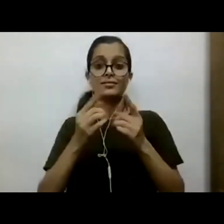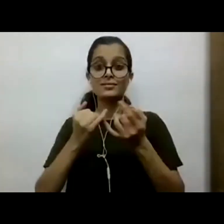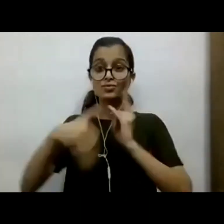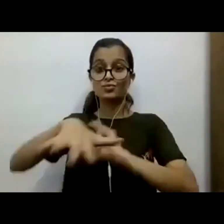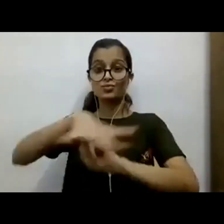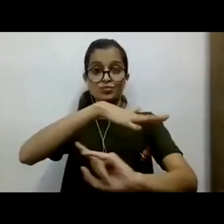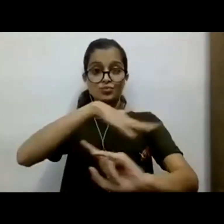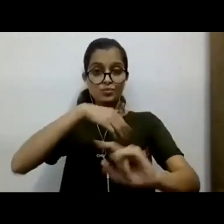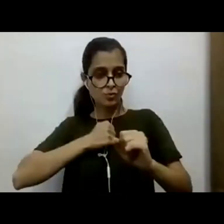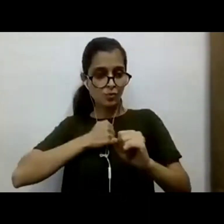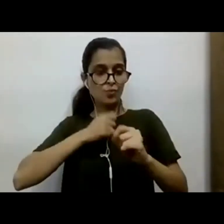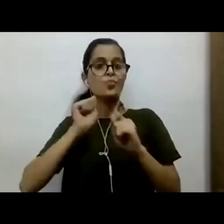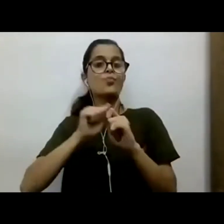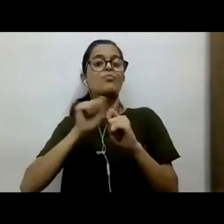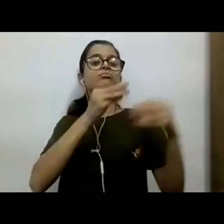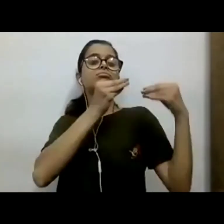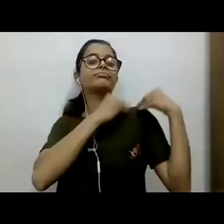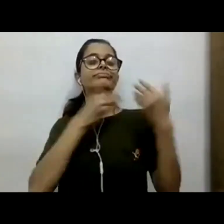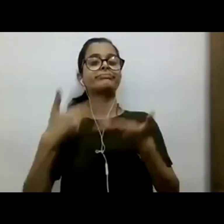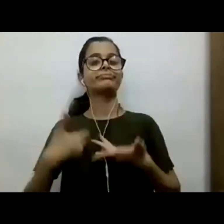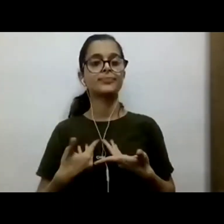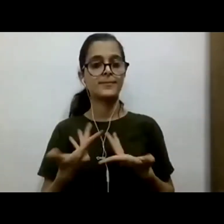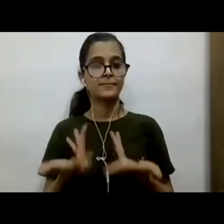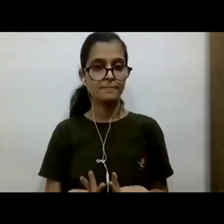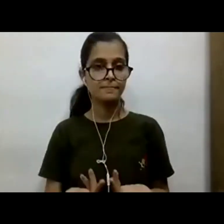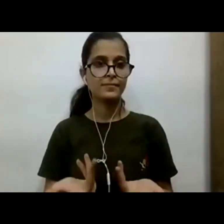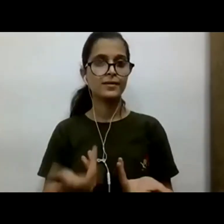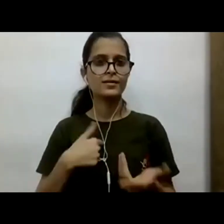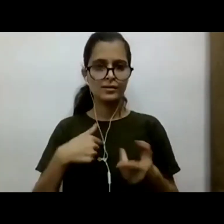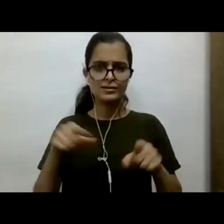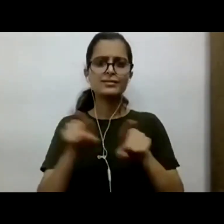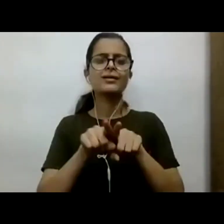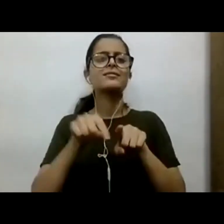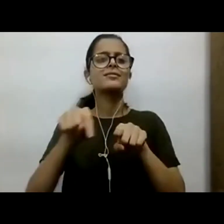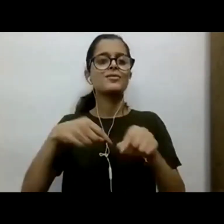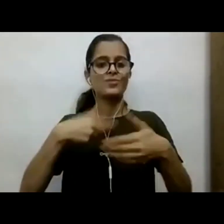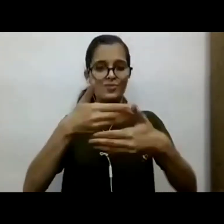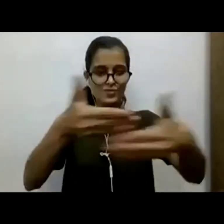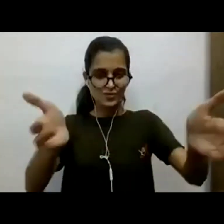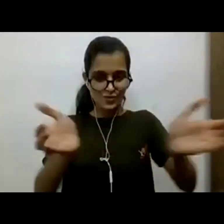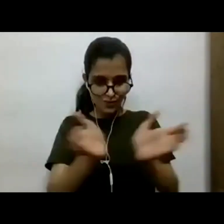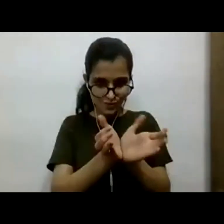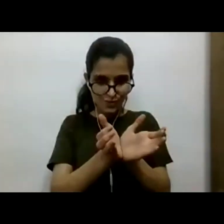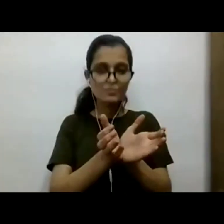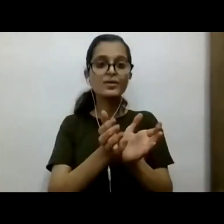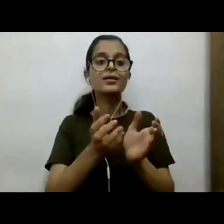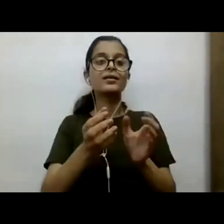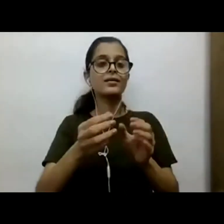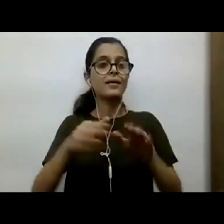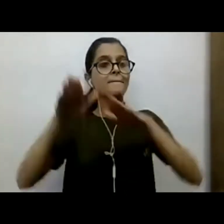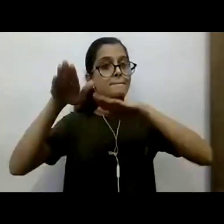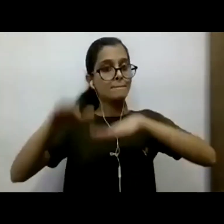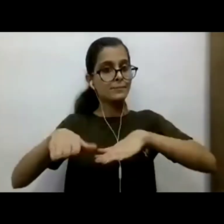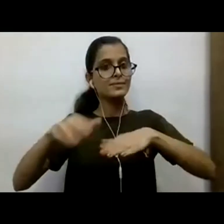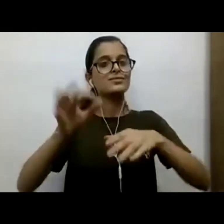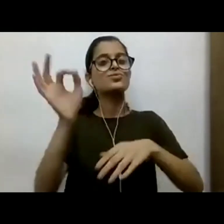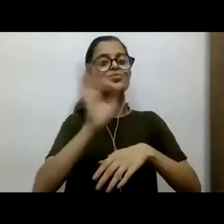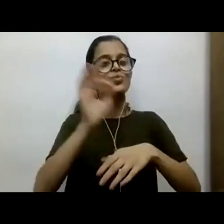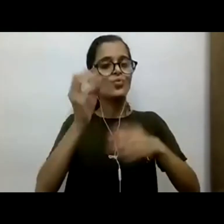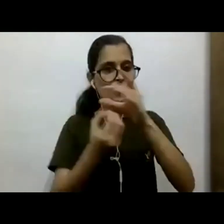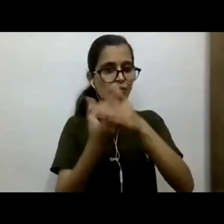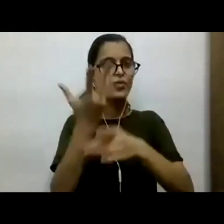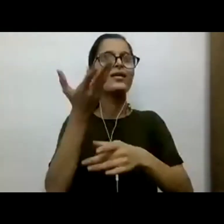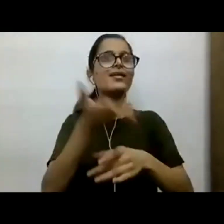responsible citizen? And from this, we derived, we were a community-based organization. India is a land of festivals.